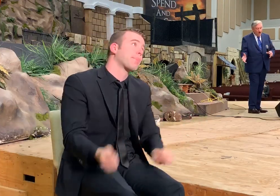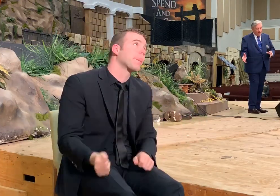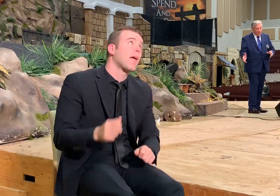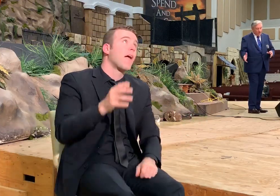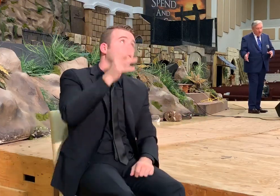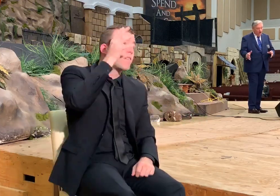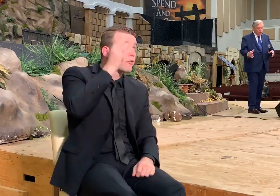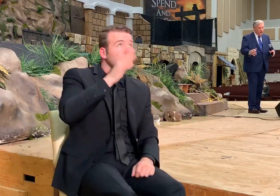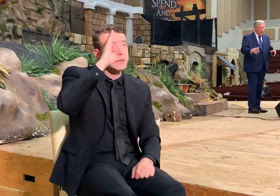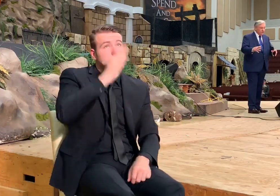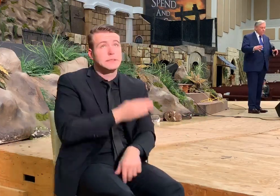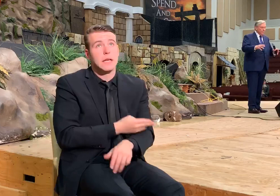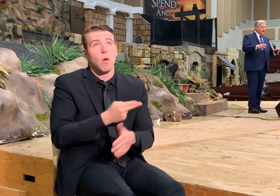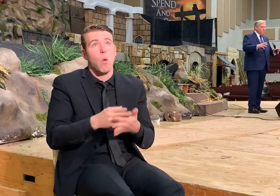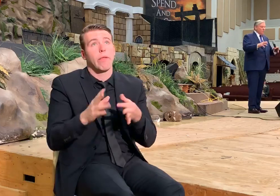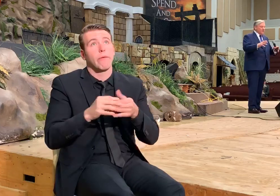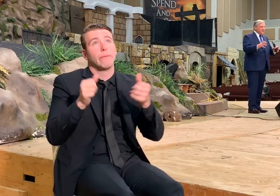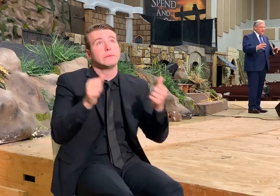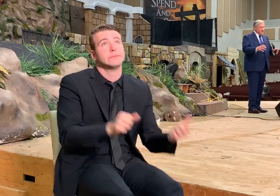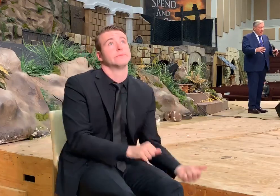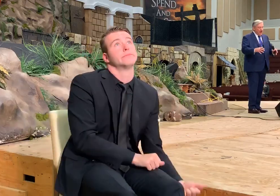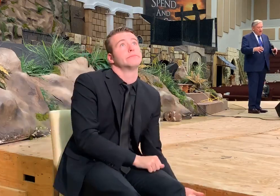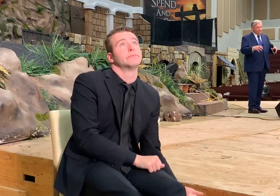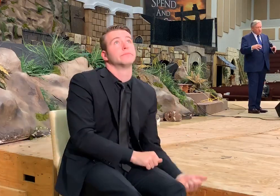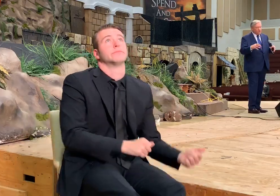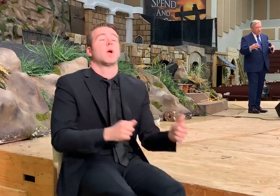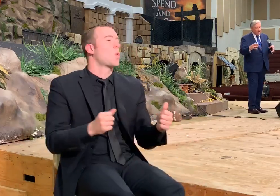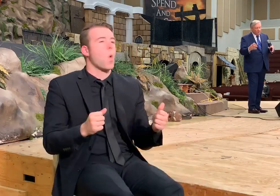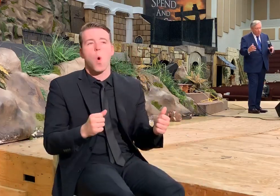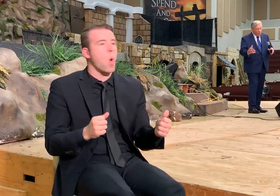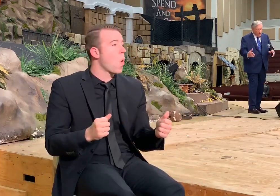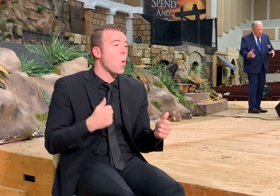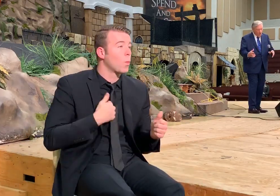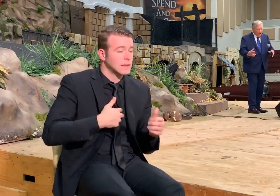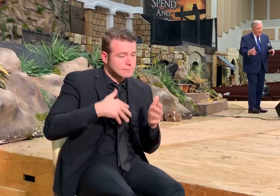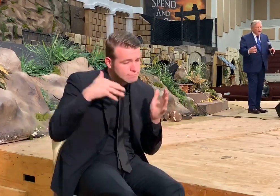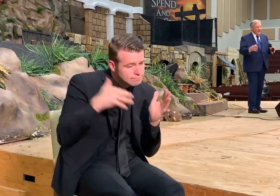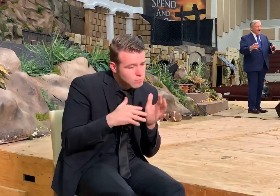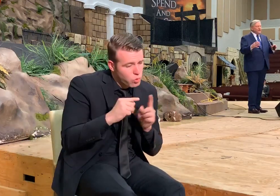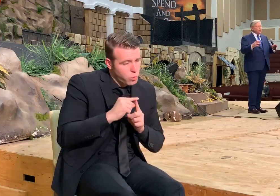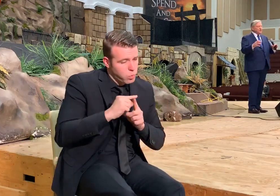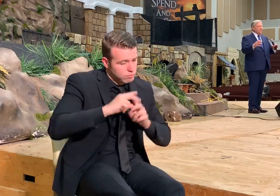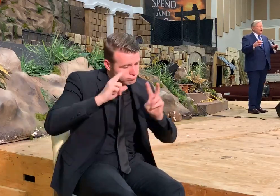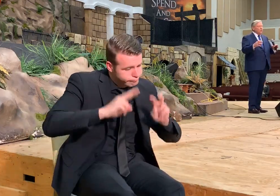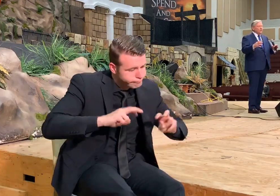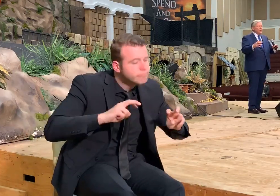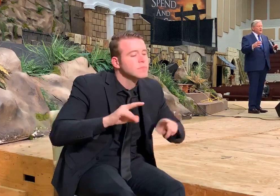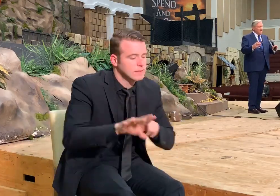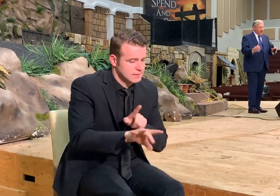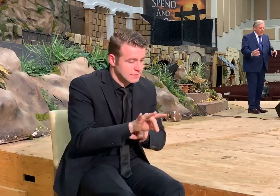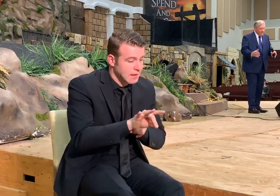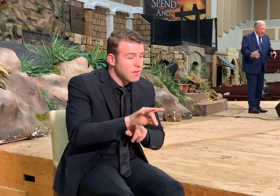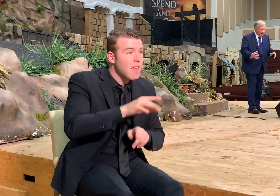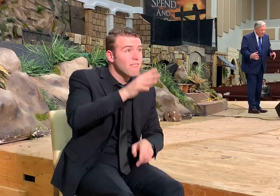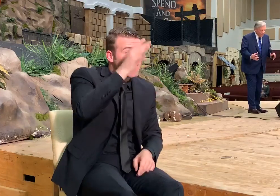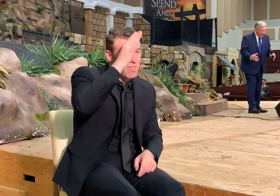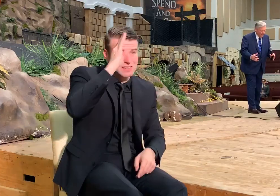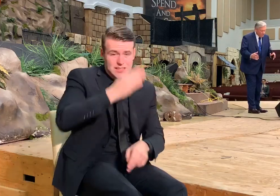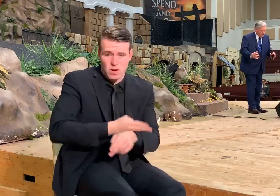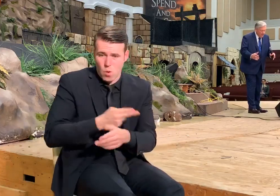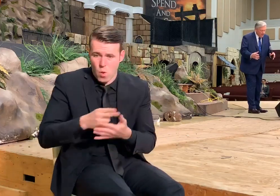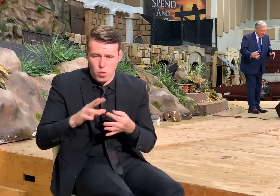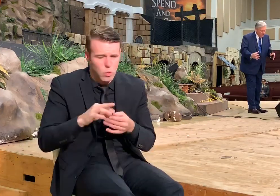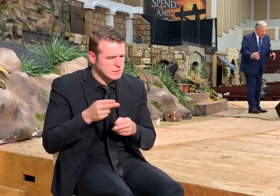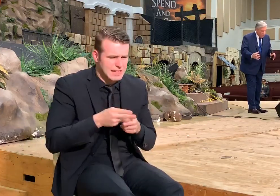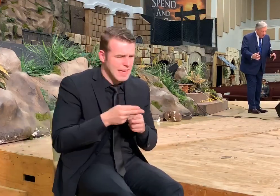titles Father, Son, and Holy Ghost. But we take time to study the word and discover what the name of the